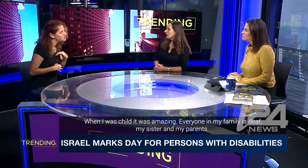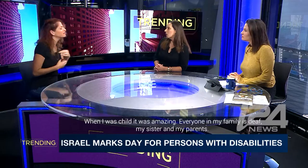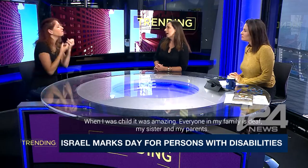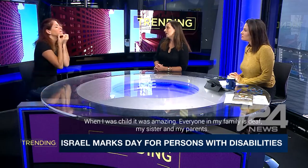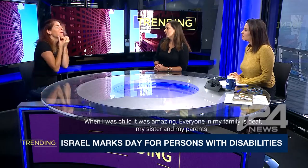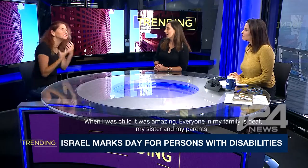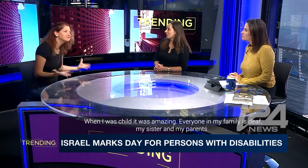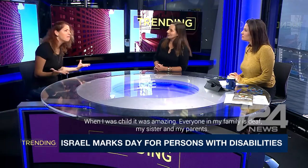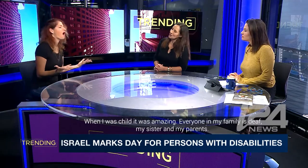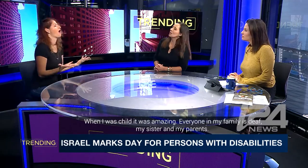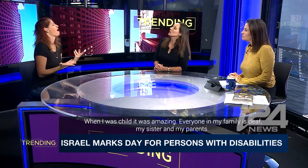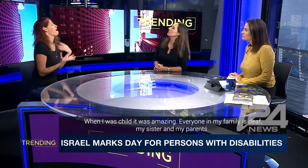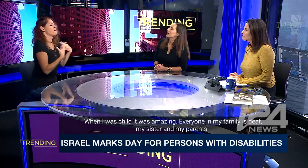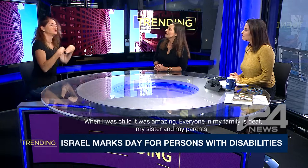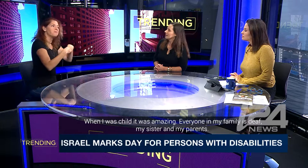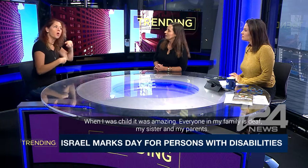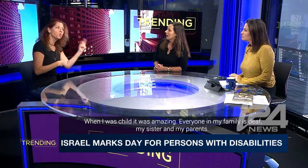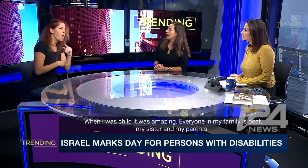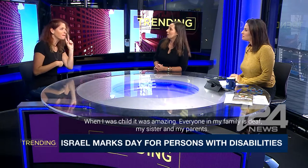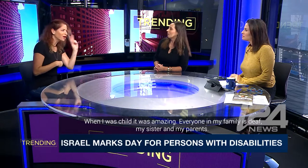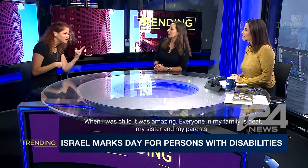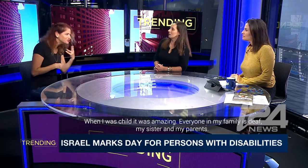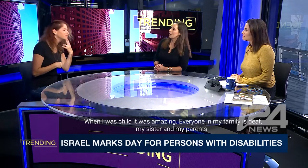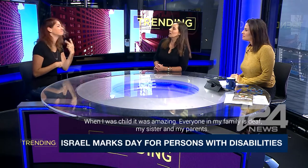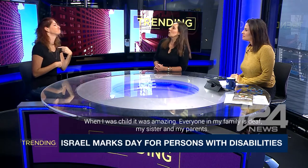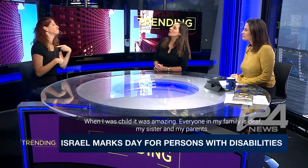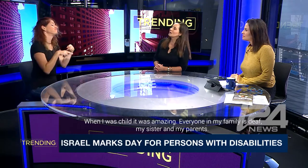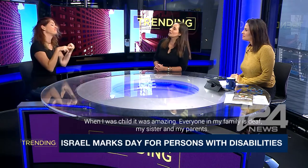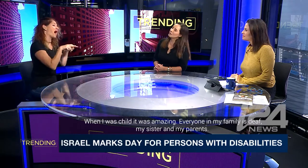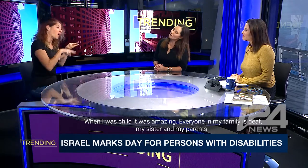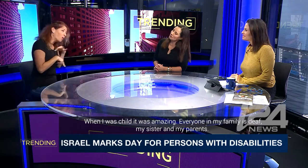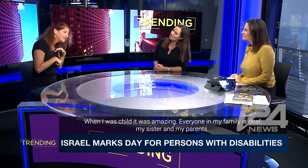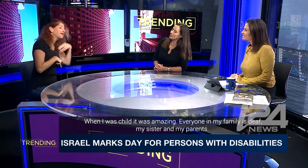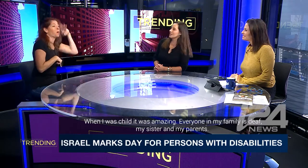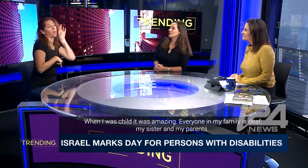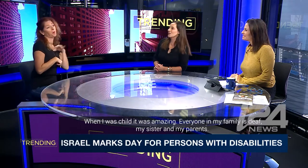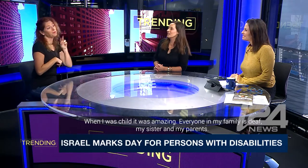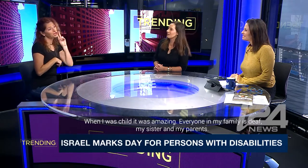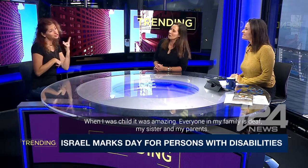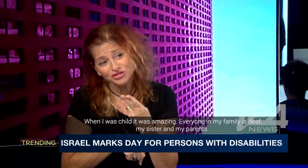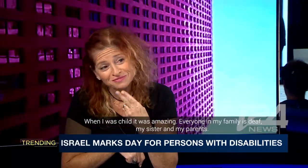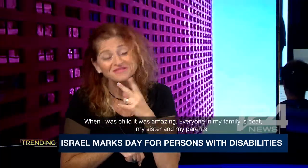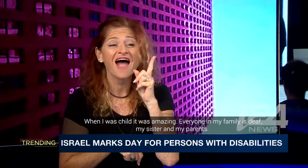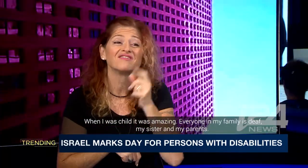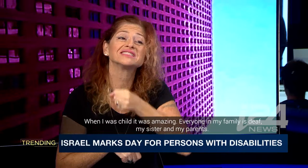Well, when I was a child, it was amazing. In my family, all of them are deaf people. My sister, she is deaf. My parents are deaf.